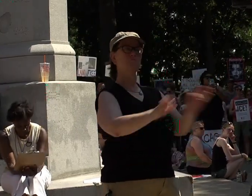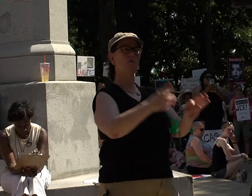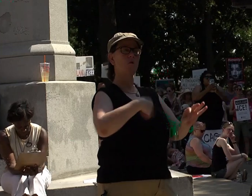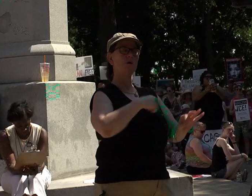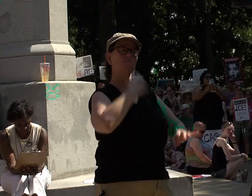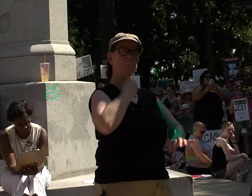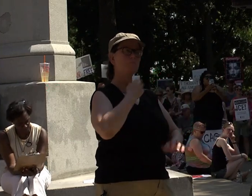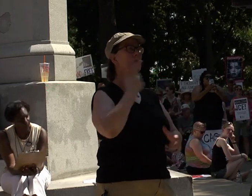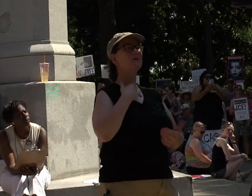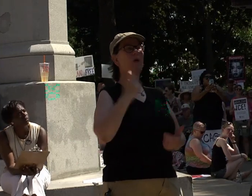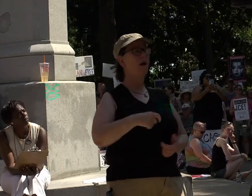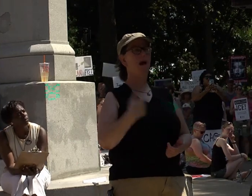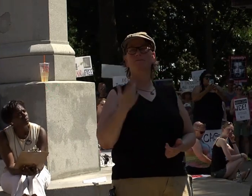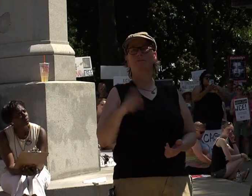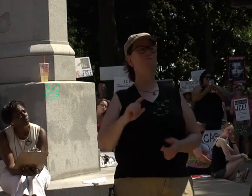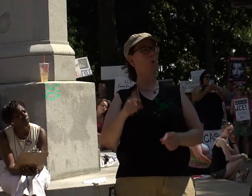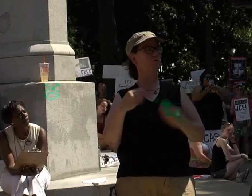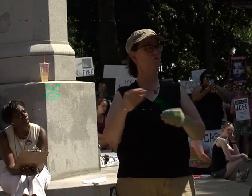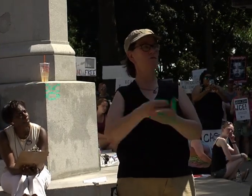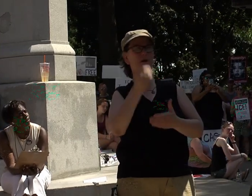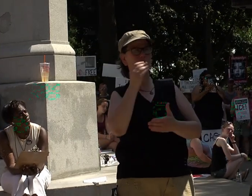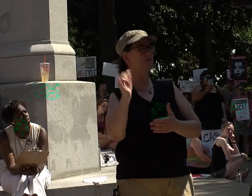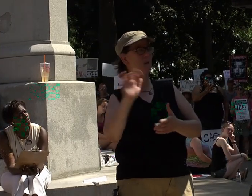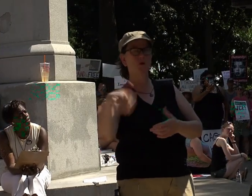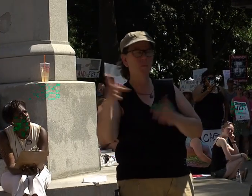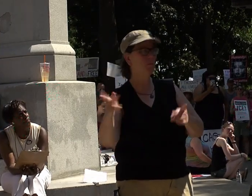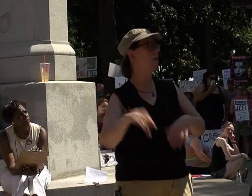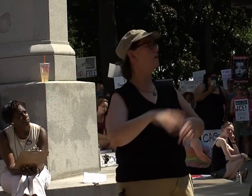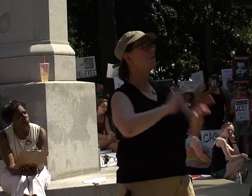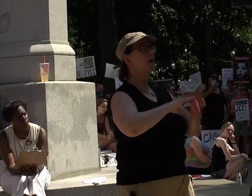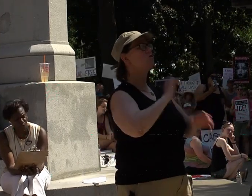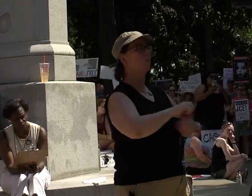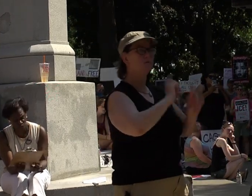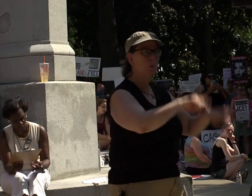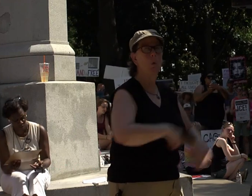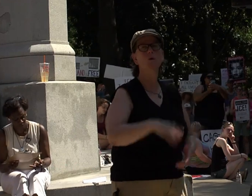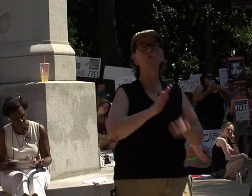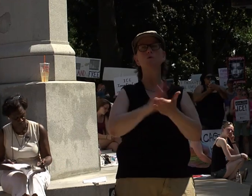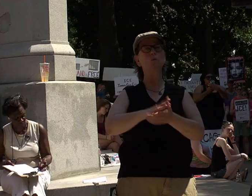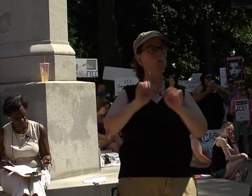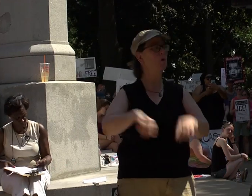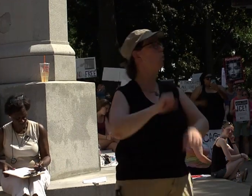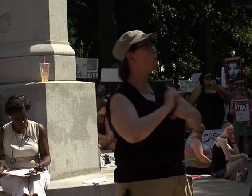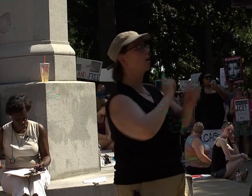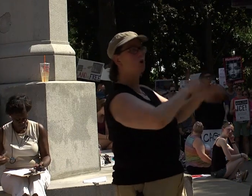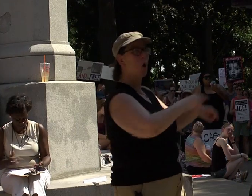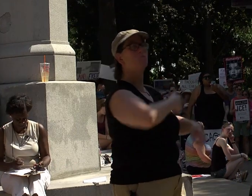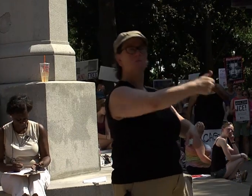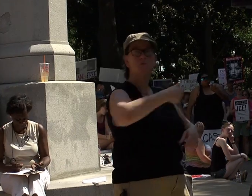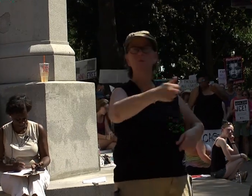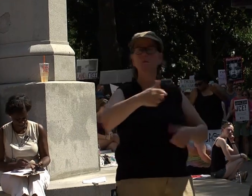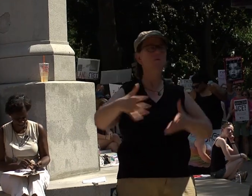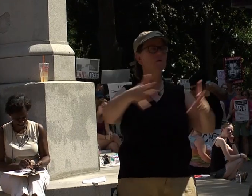need to go to the store to buy food, we need to go to doctor's appointments, to take our children to school, to go to work, and even just to not feel